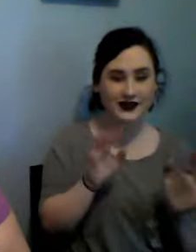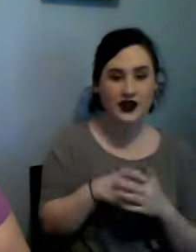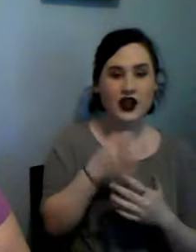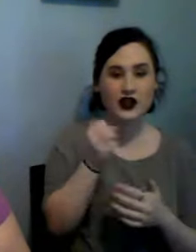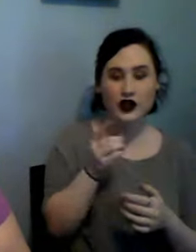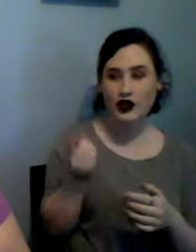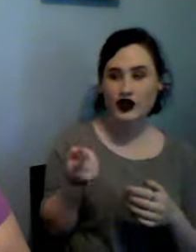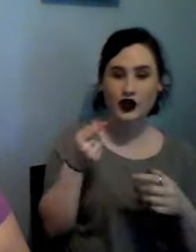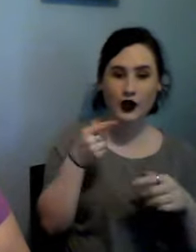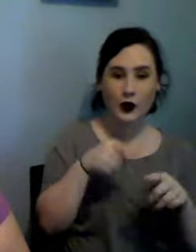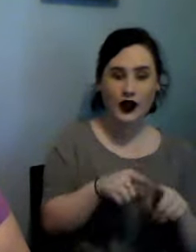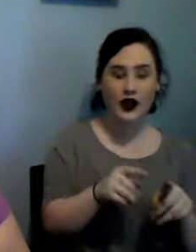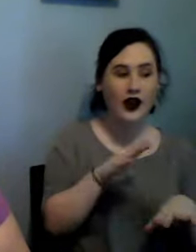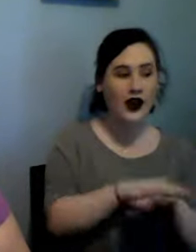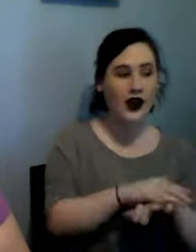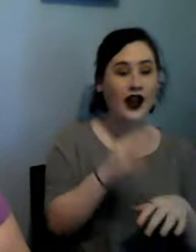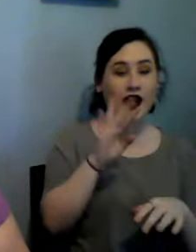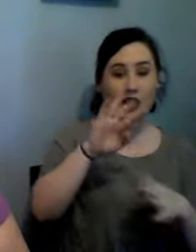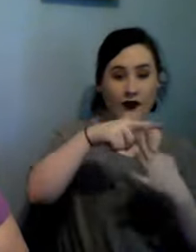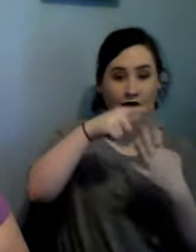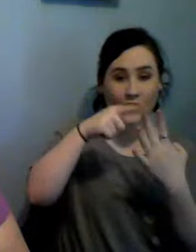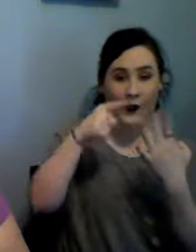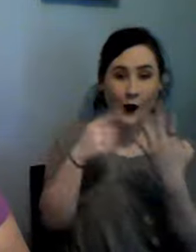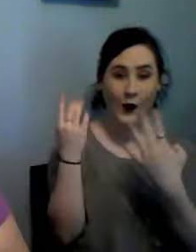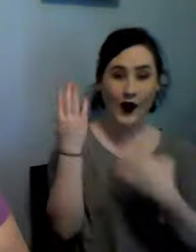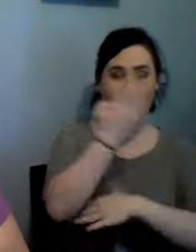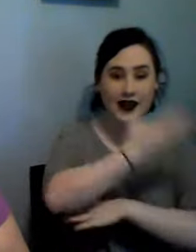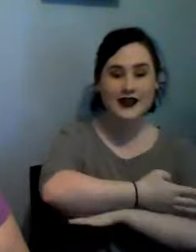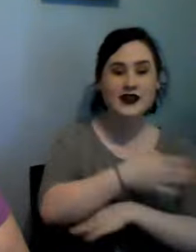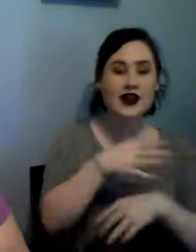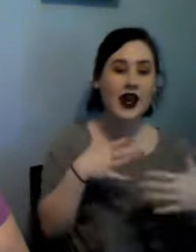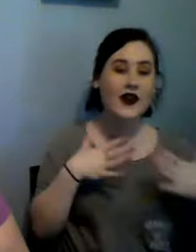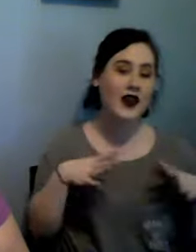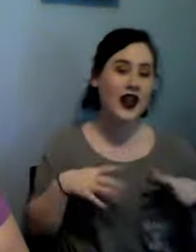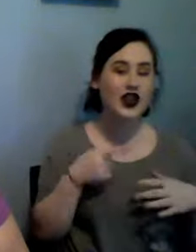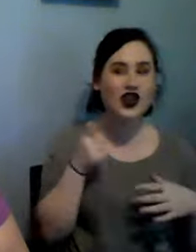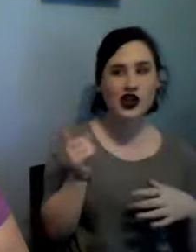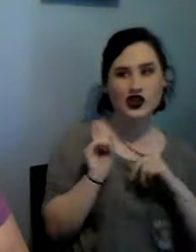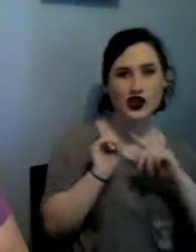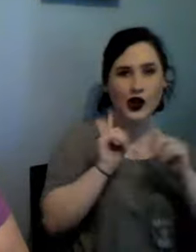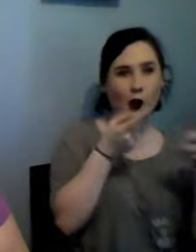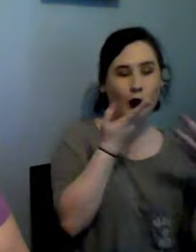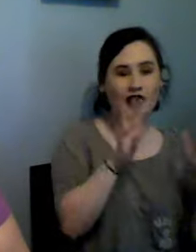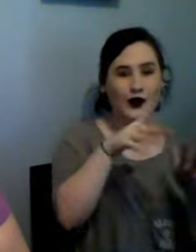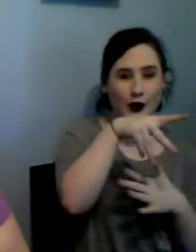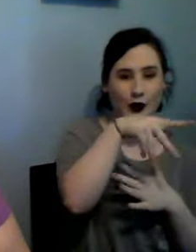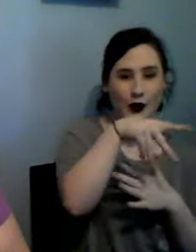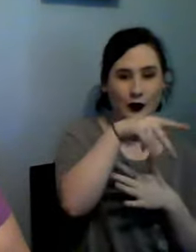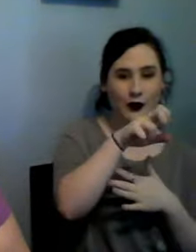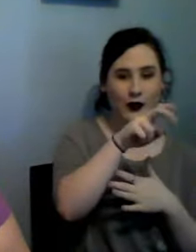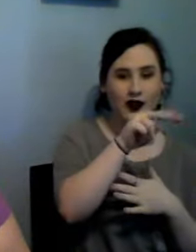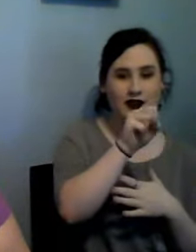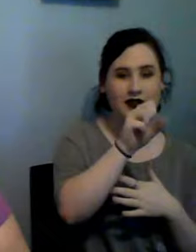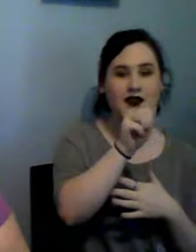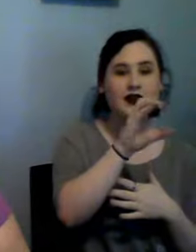a four-day getaway where I went to Pensacola Beach for a couple of days and I